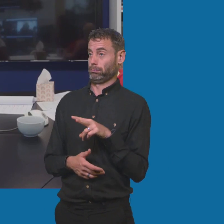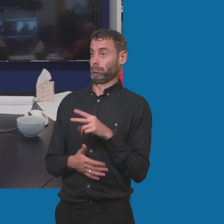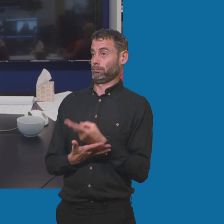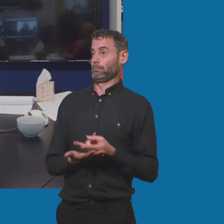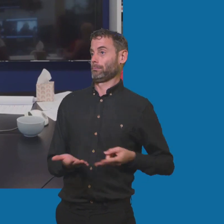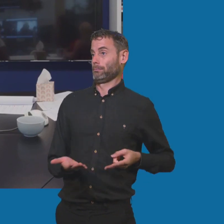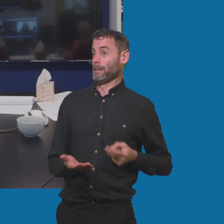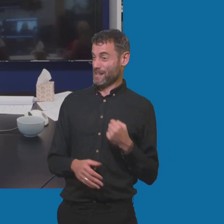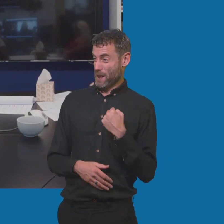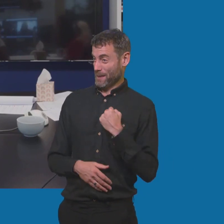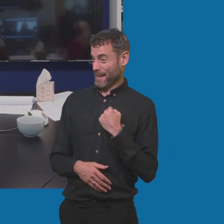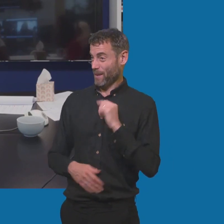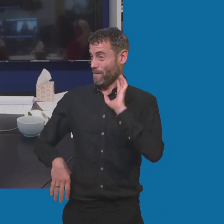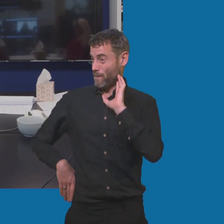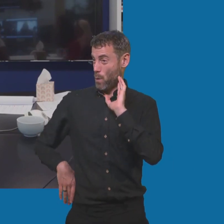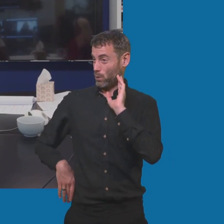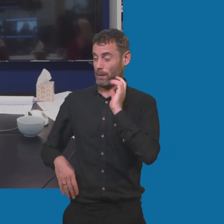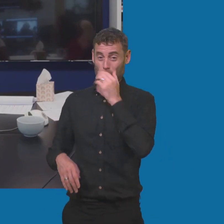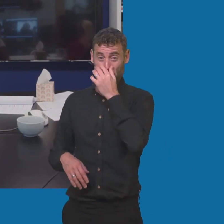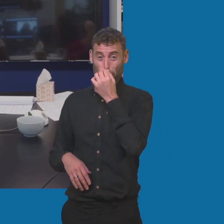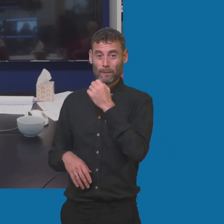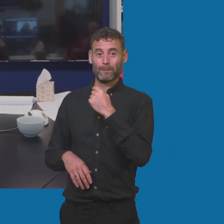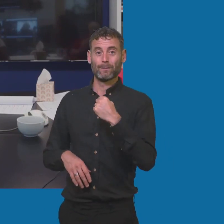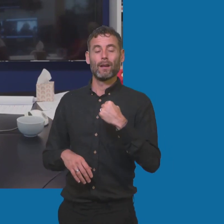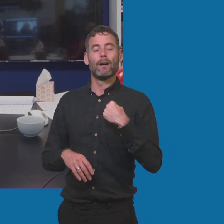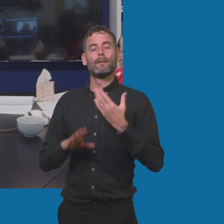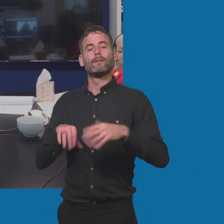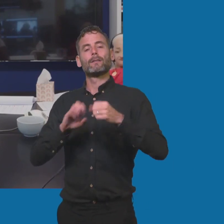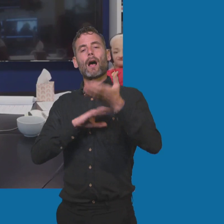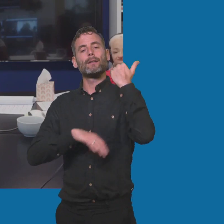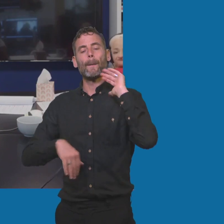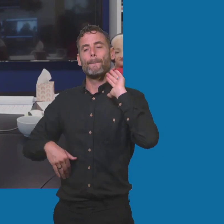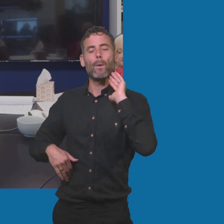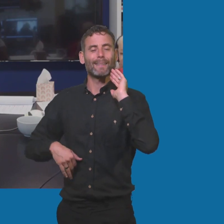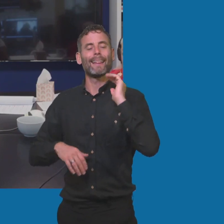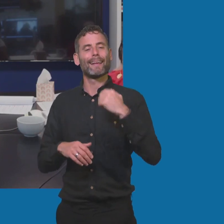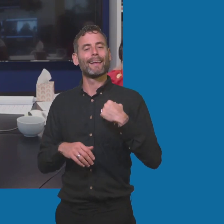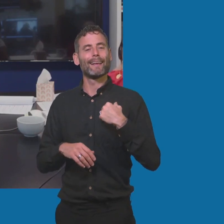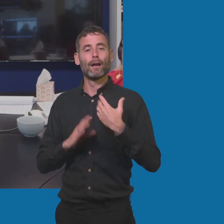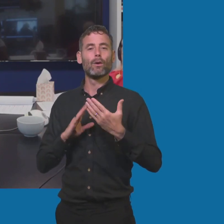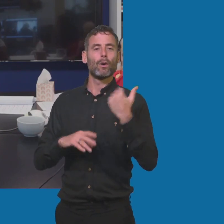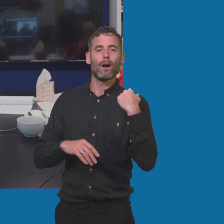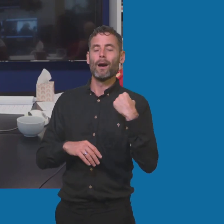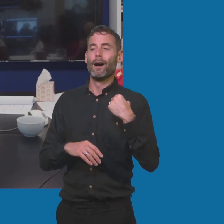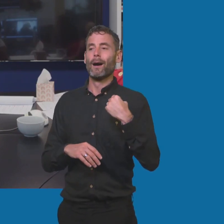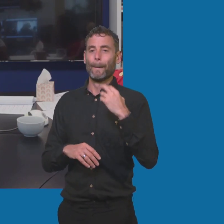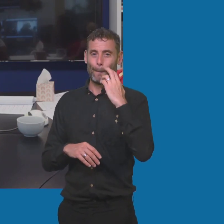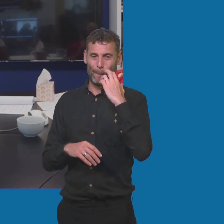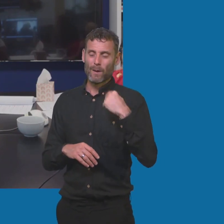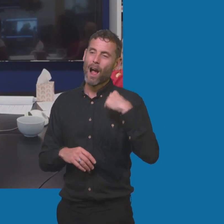me doing Vogue. When I first started nodding and started doing it more, I was like, you know what? One day, I'm like, do